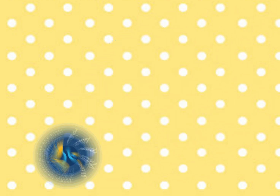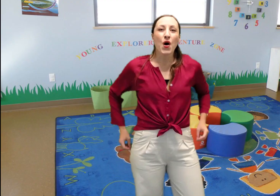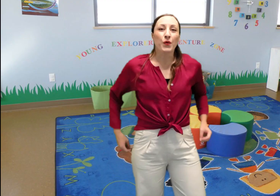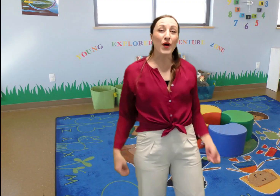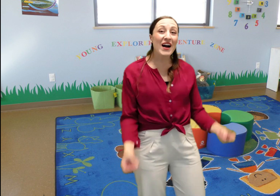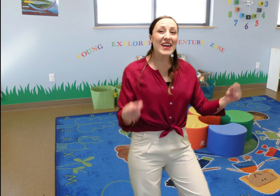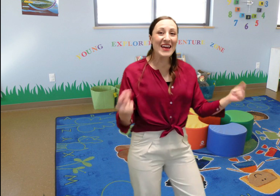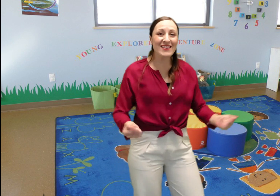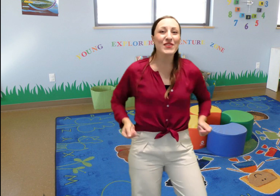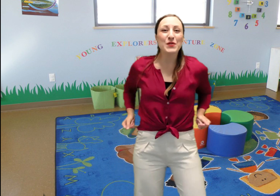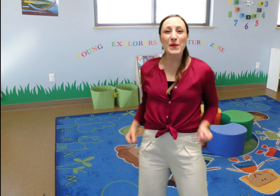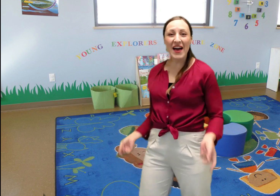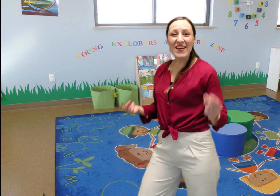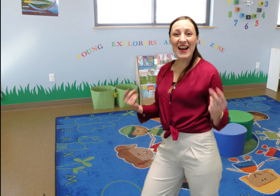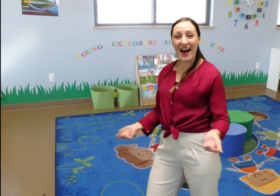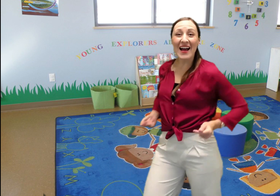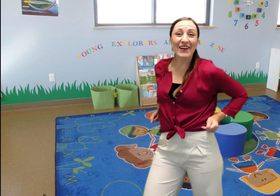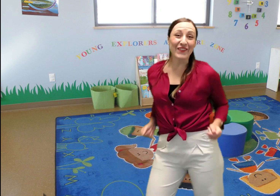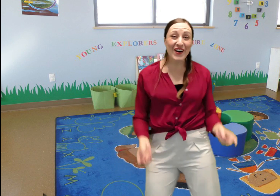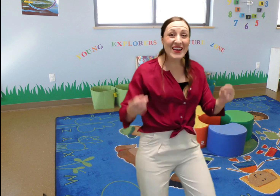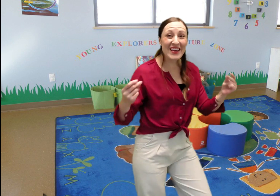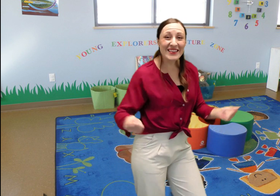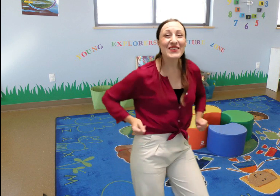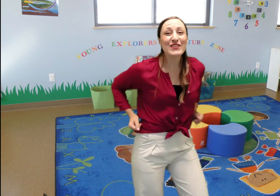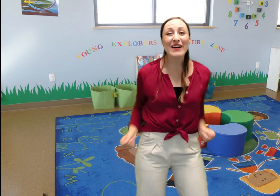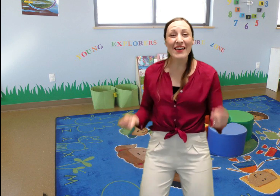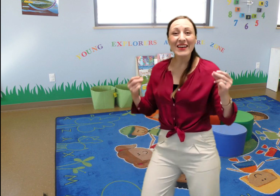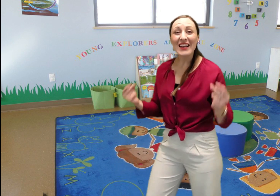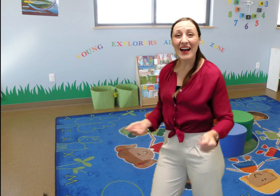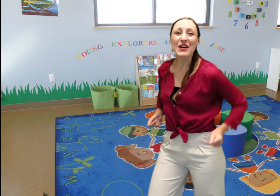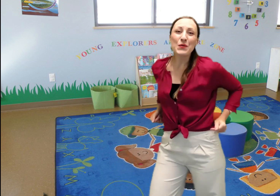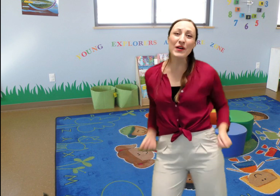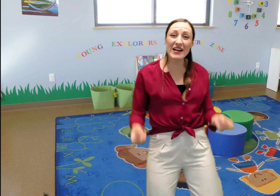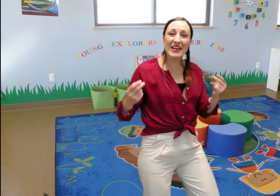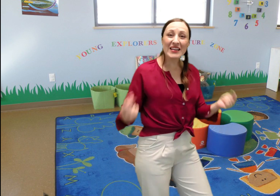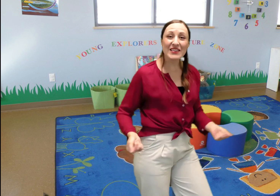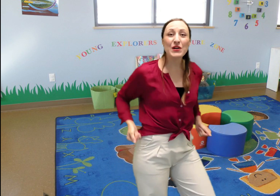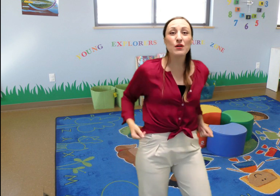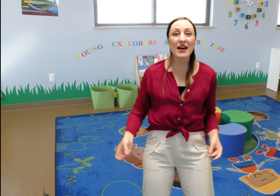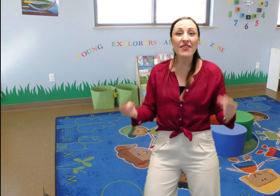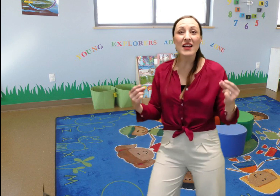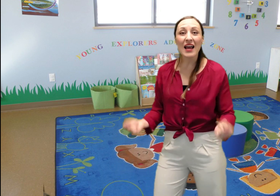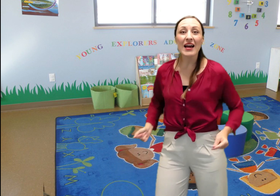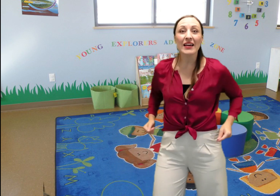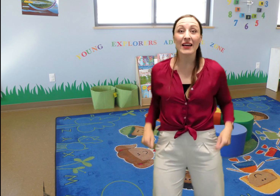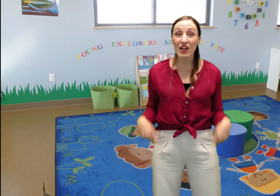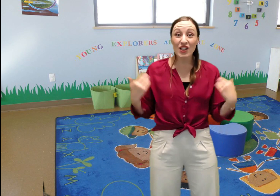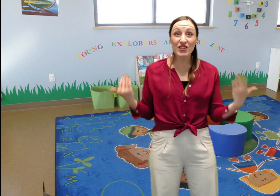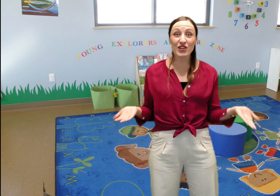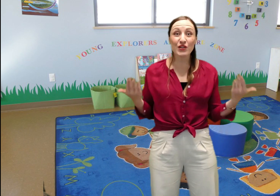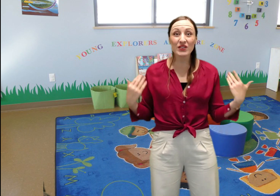What is the weather like? What is the weather like? What is the weather like today?